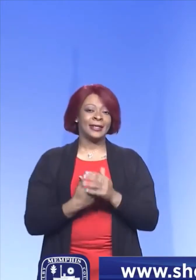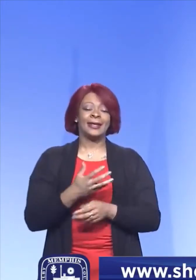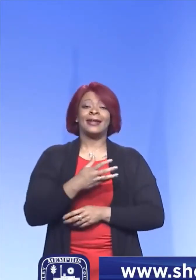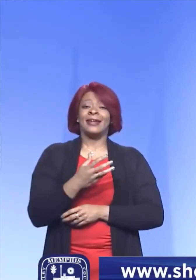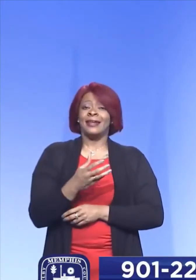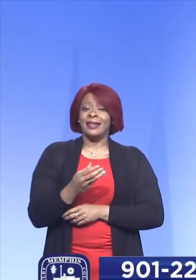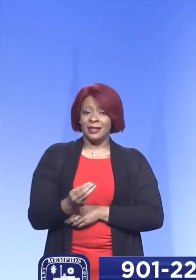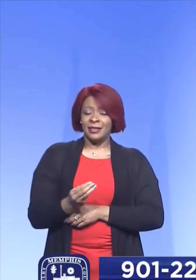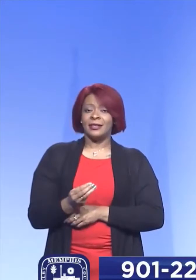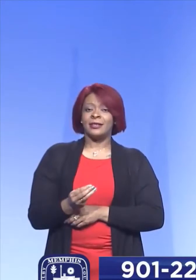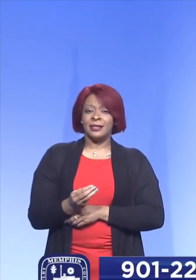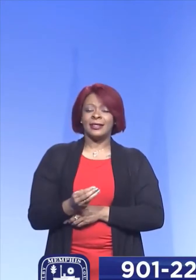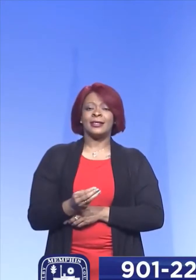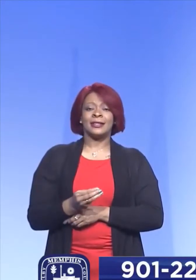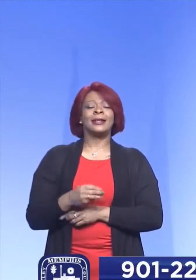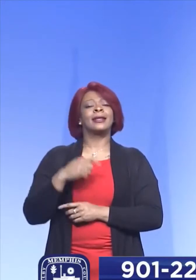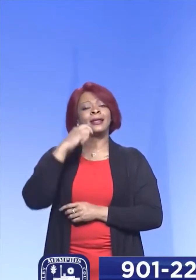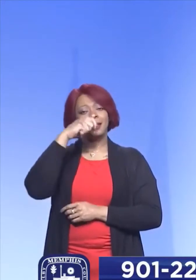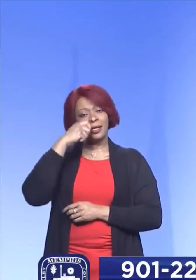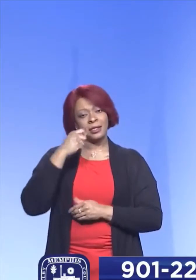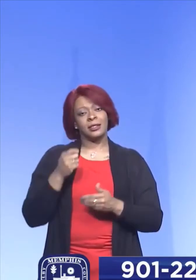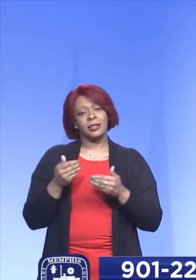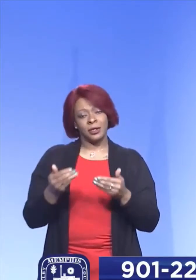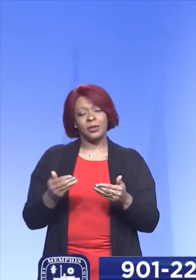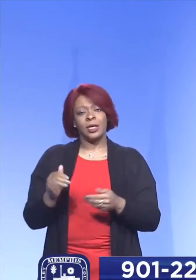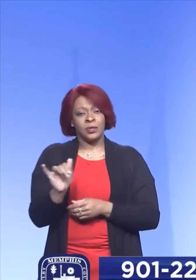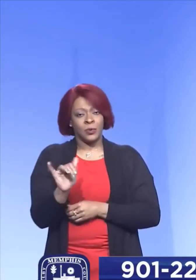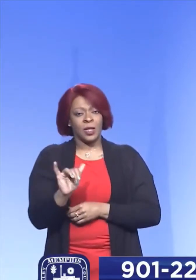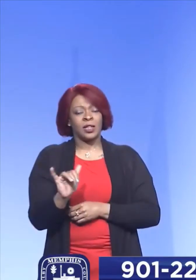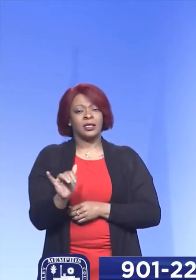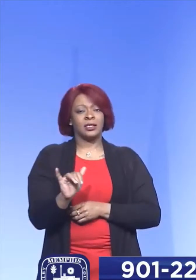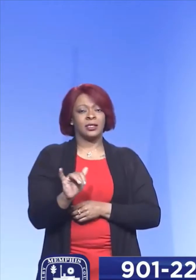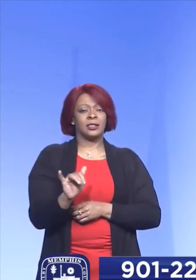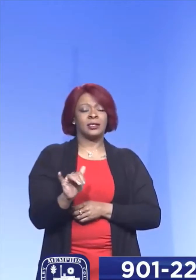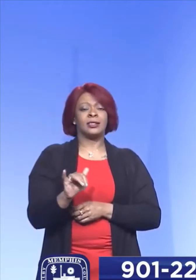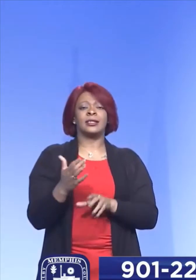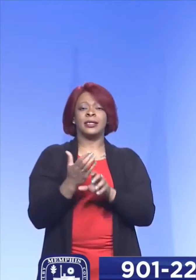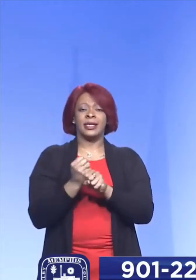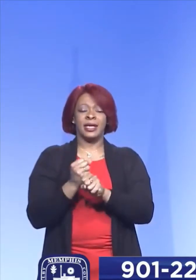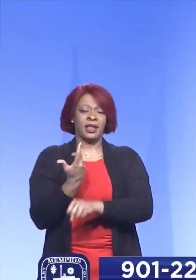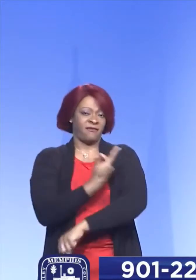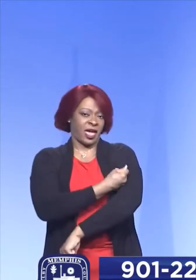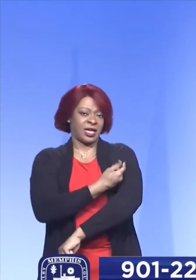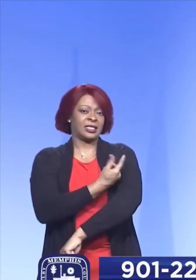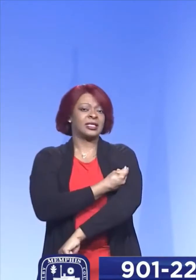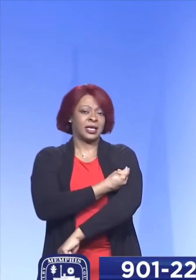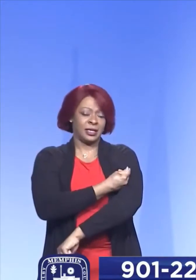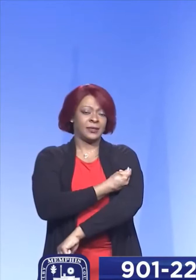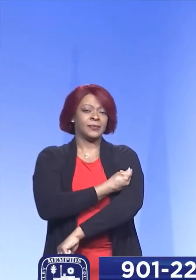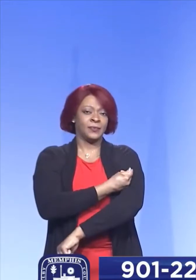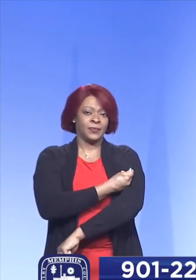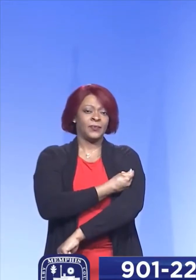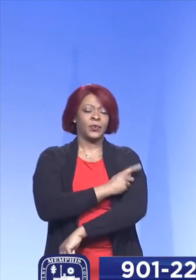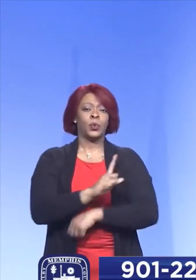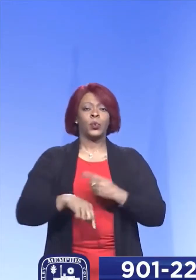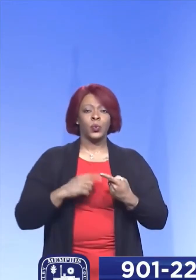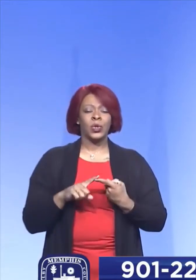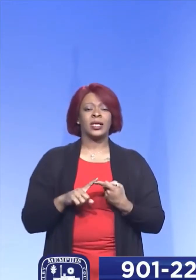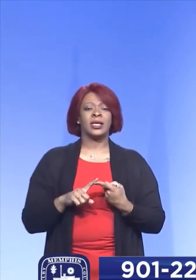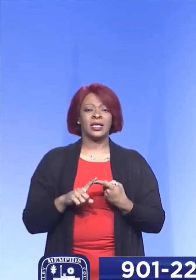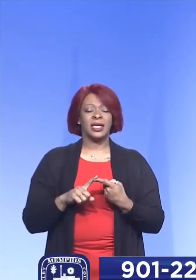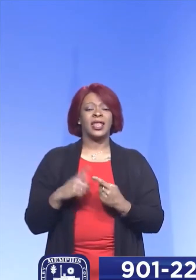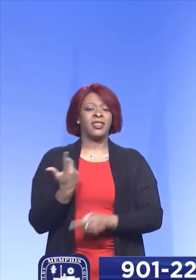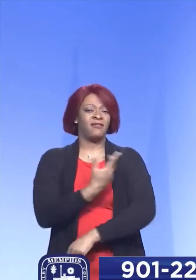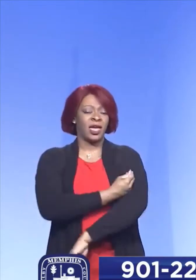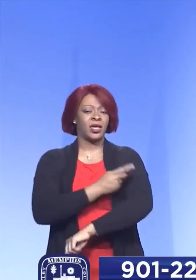getting tested as well as getting vaccinated when the